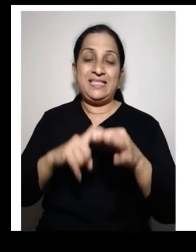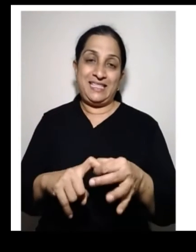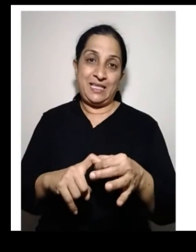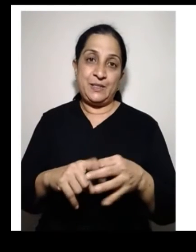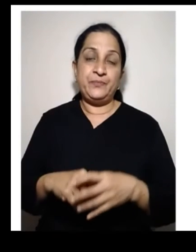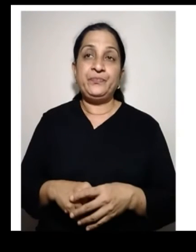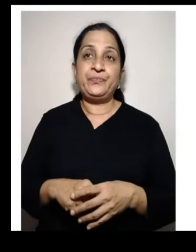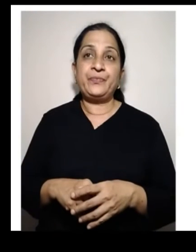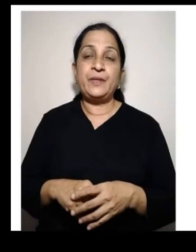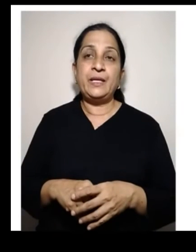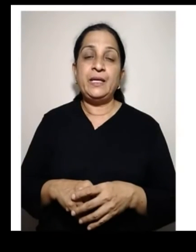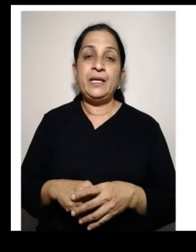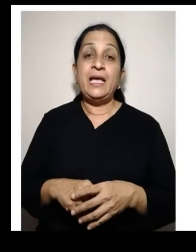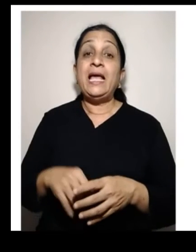Question 6.